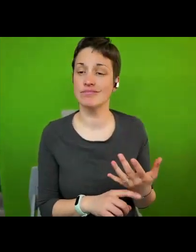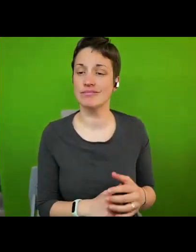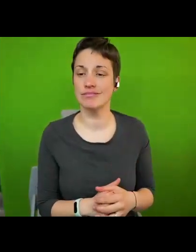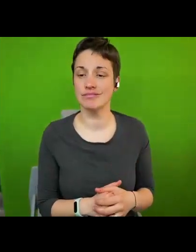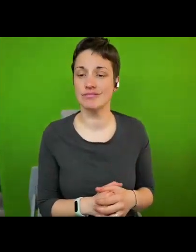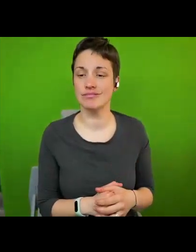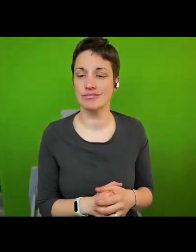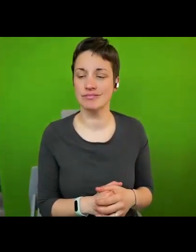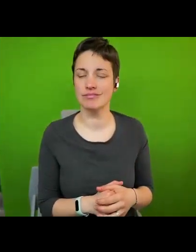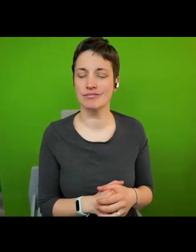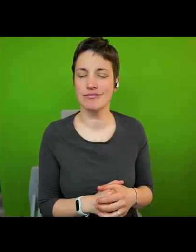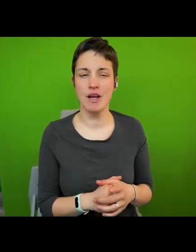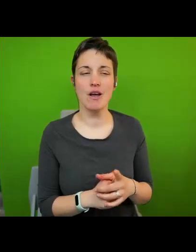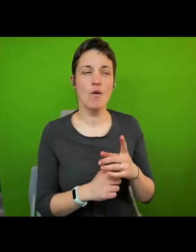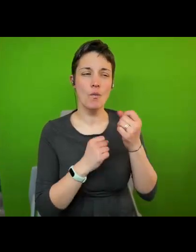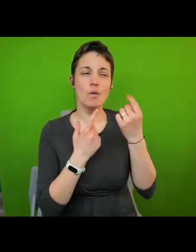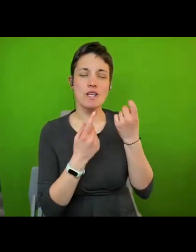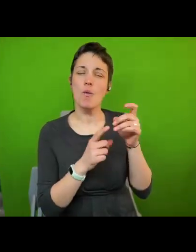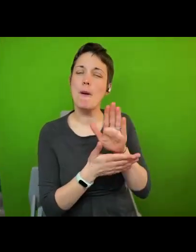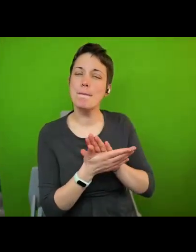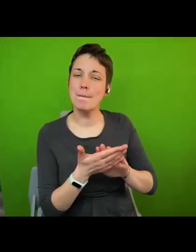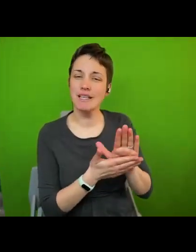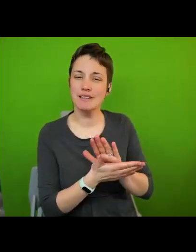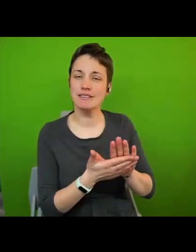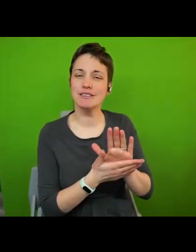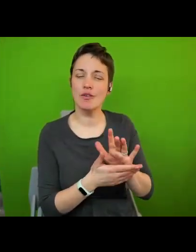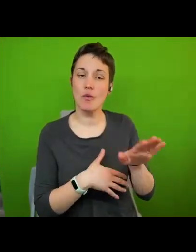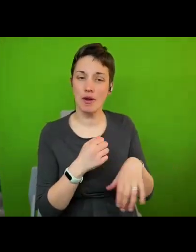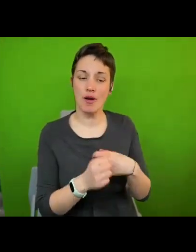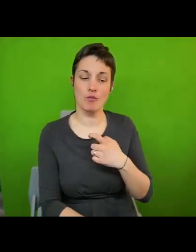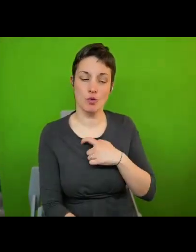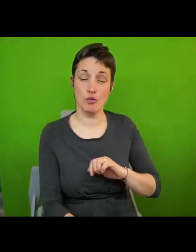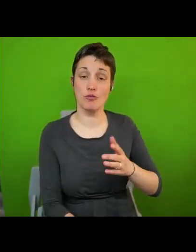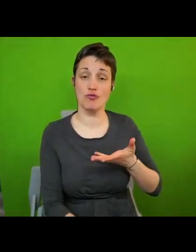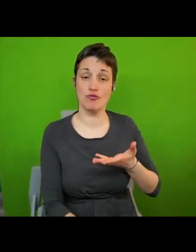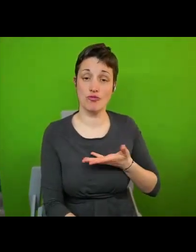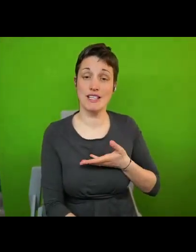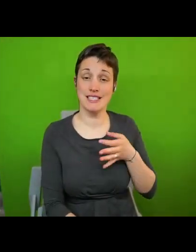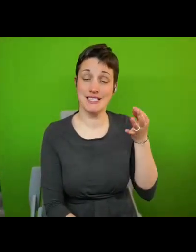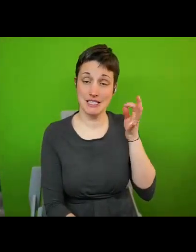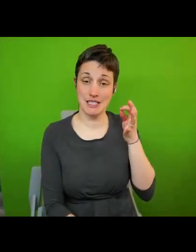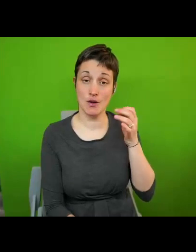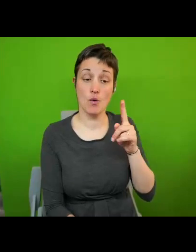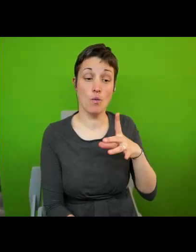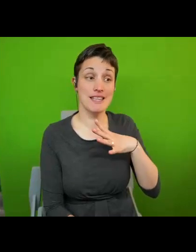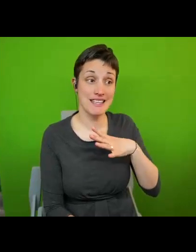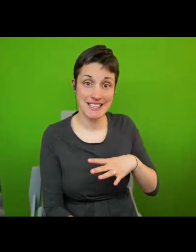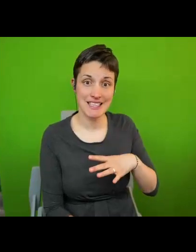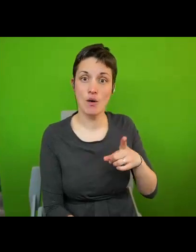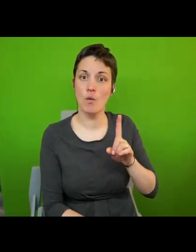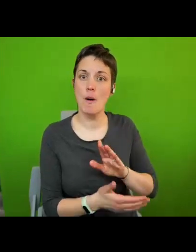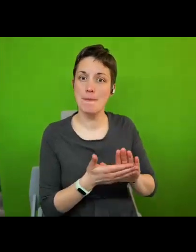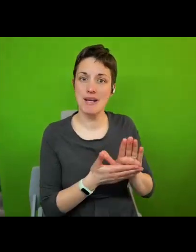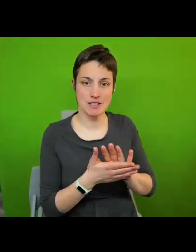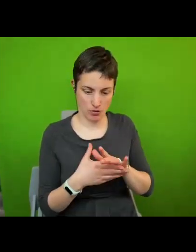what it means to be a human rights city um and what it requires to be a human rights city what it means that human rights go local